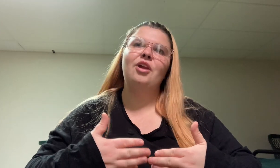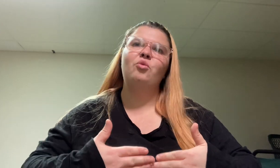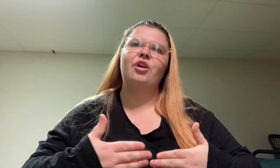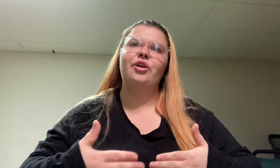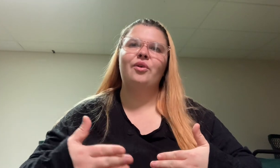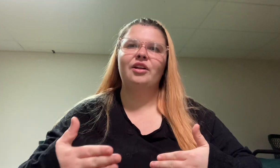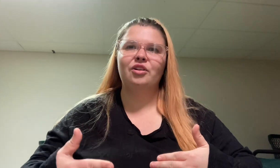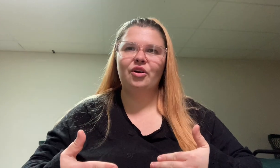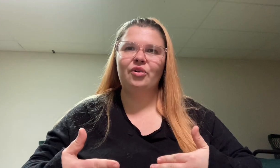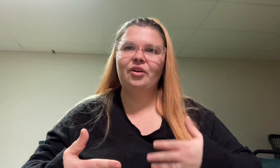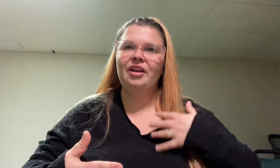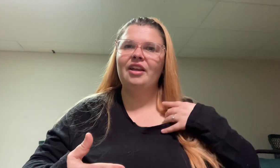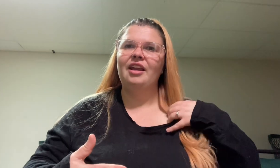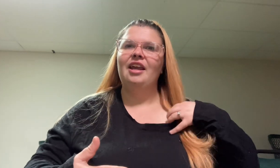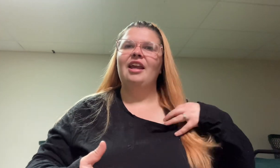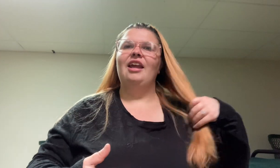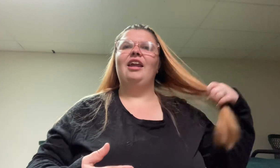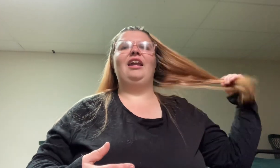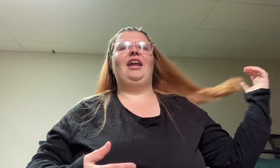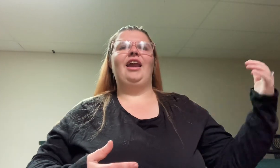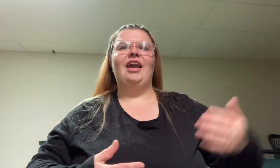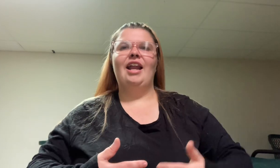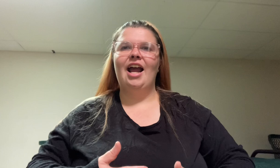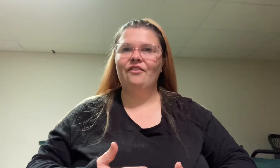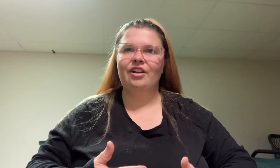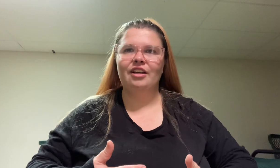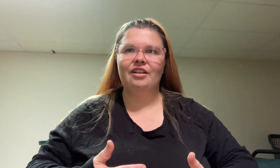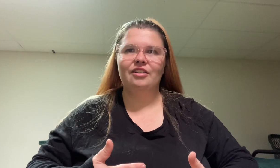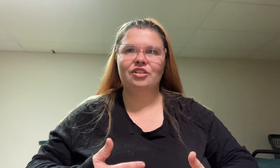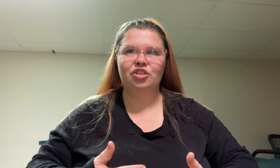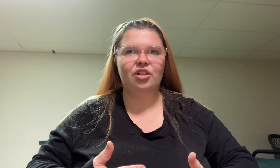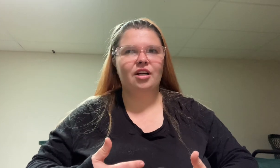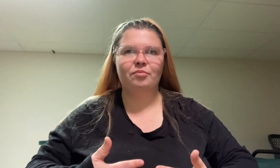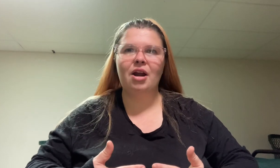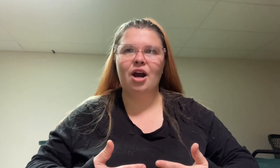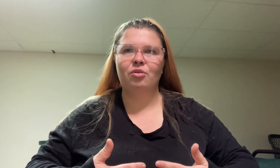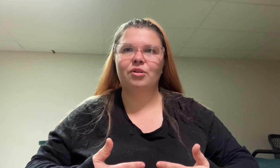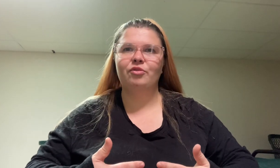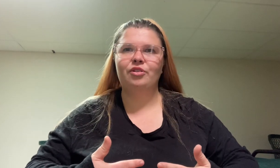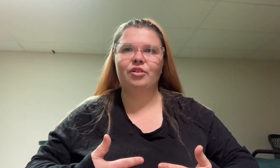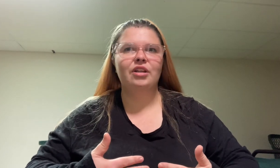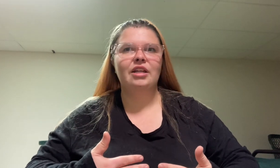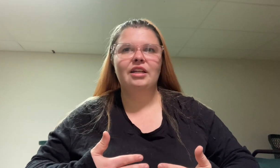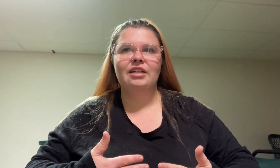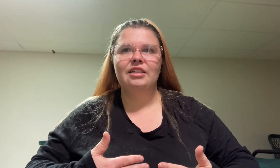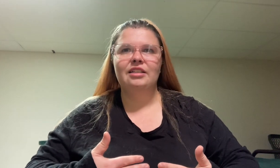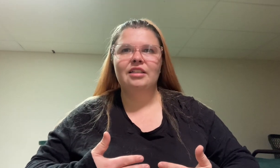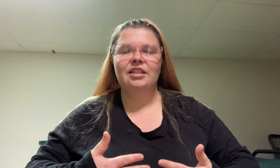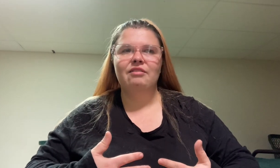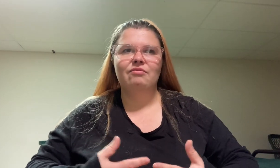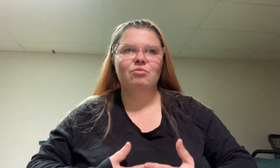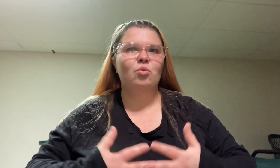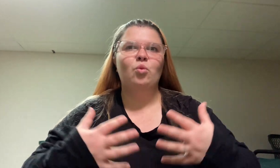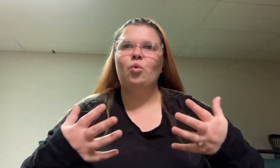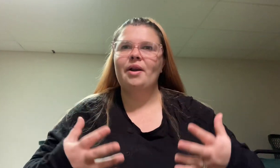where you want to meet and having the strong, powerful, whatever